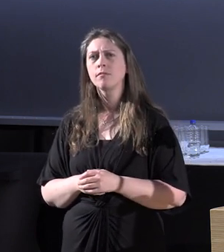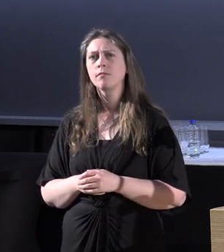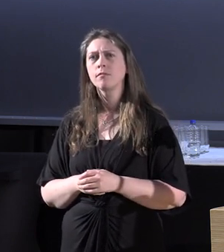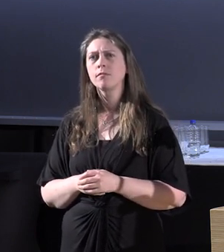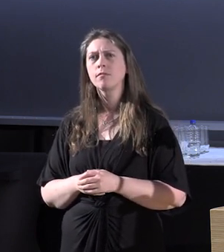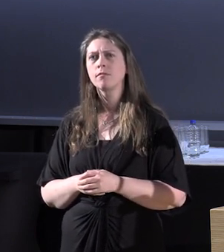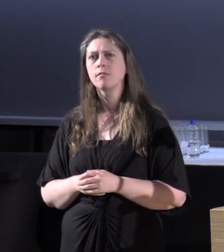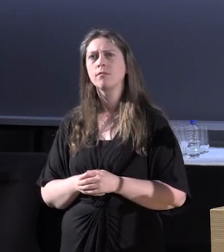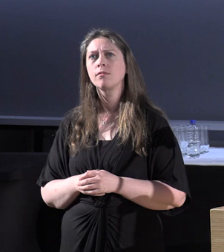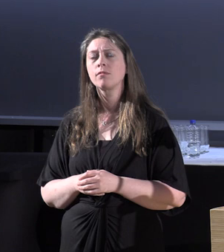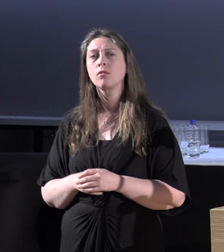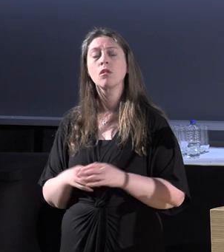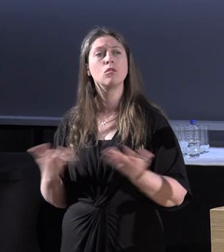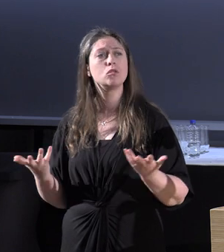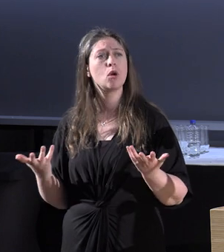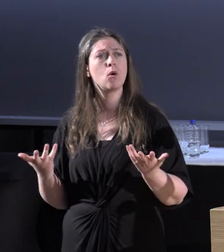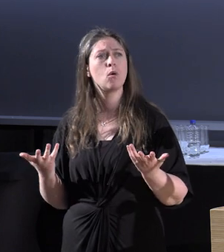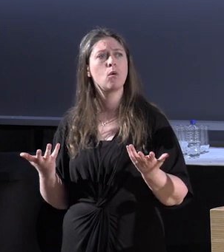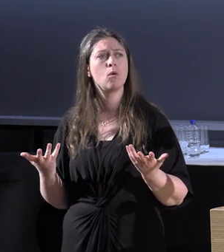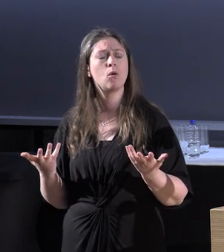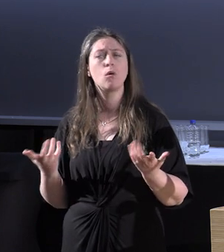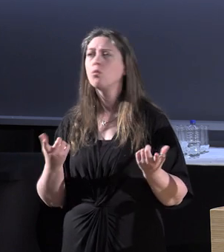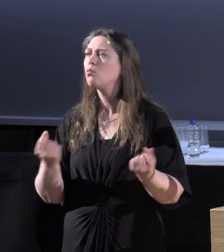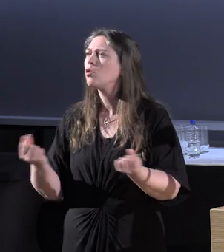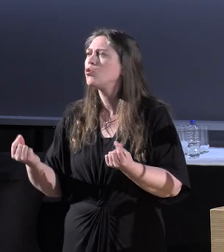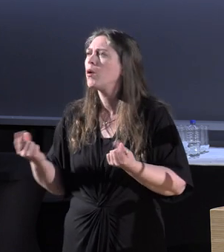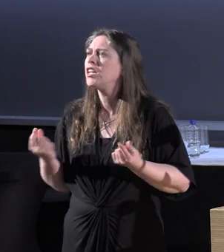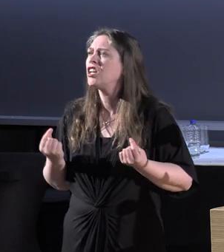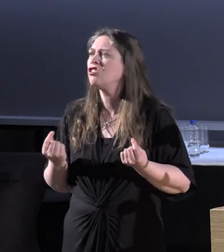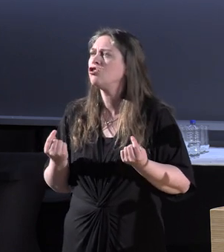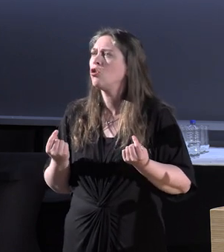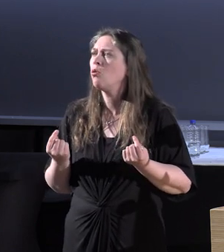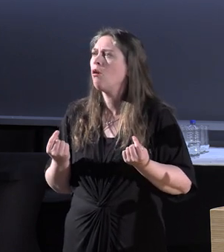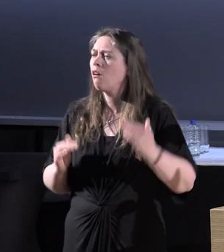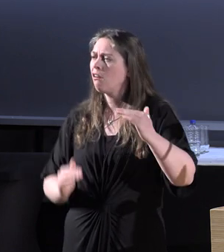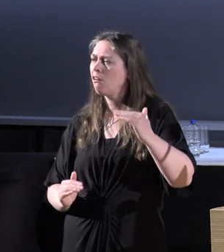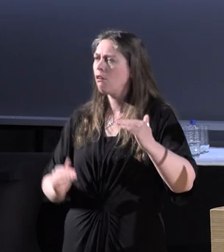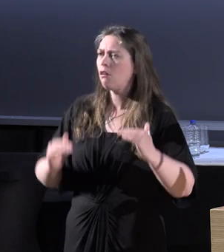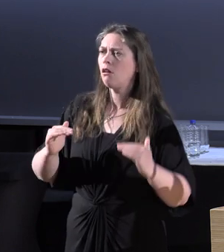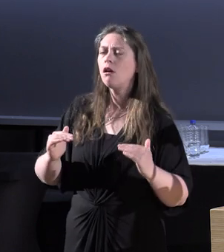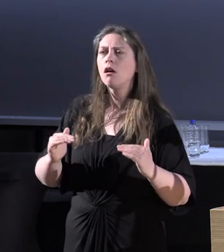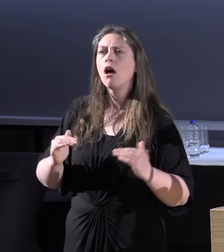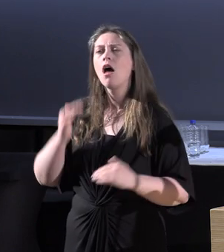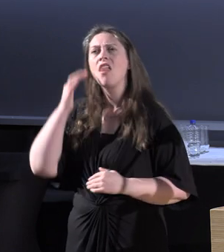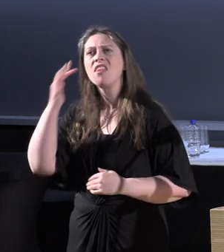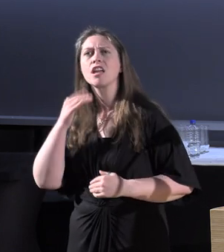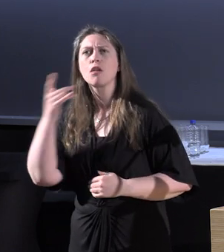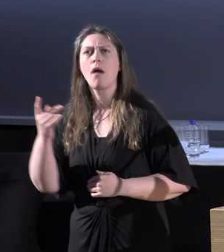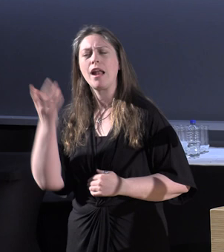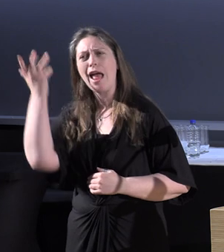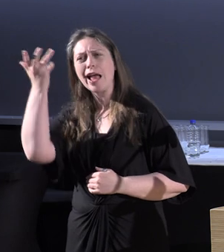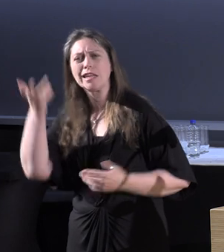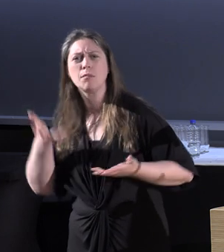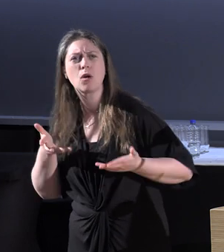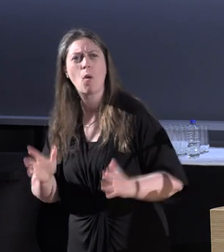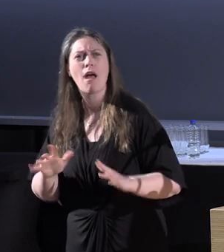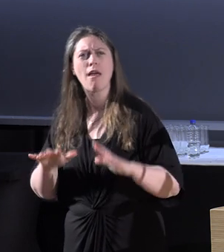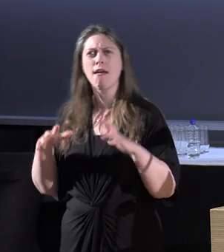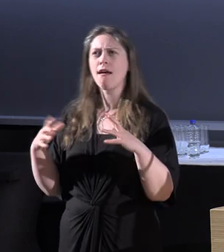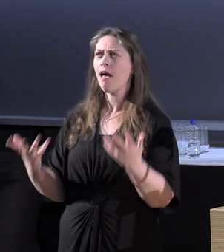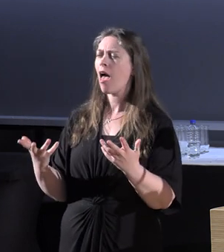And so how do we go about doing this and how can we think about this in an academic way? You know, engage